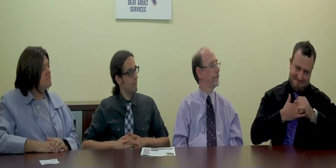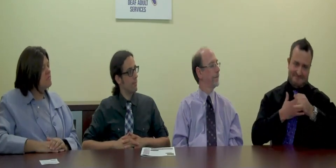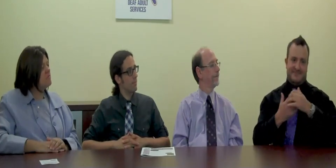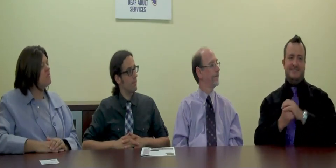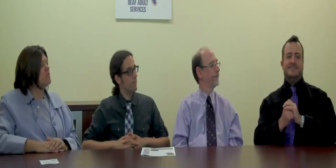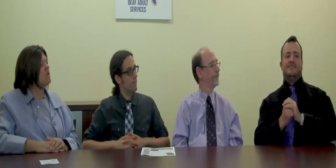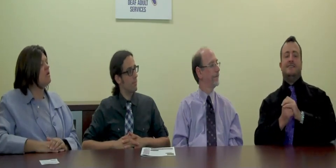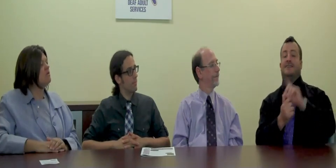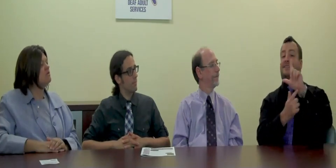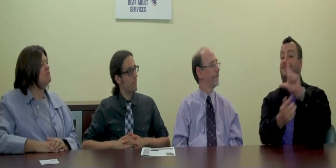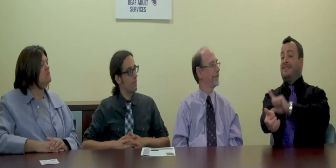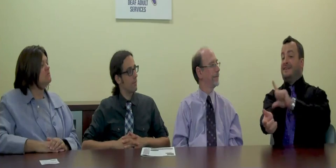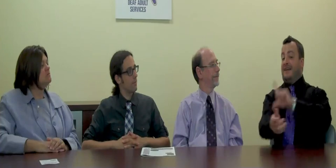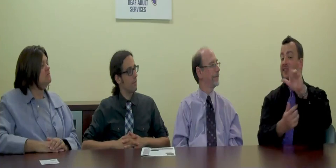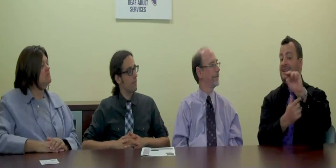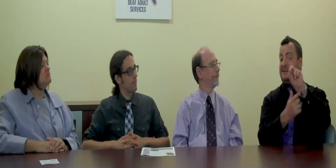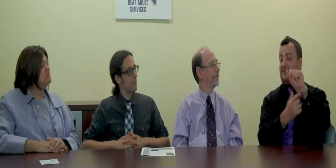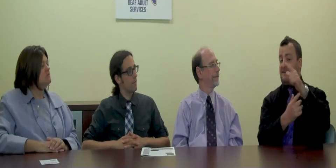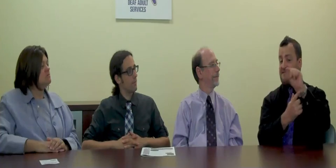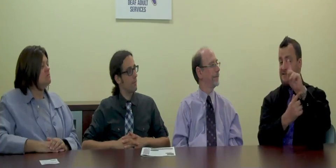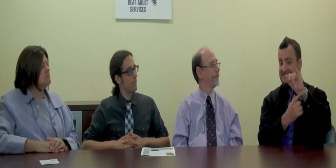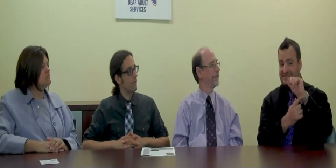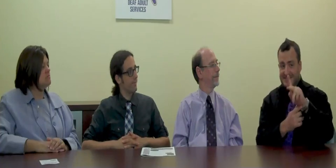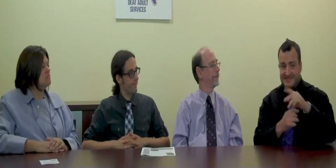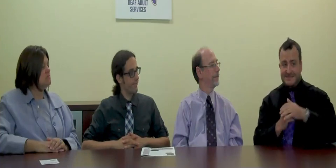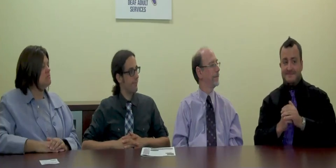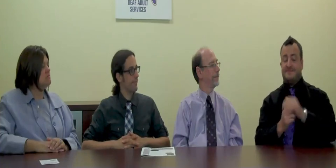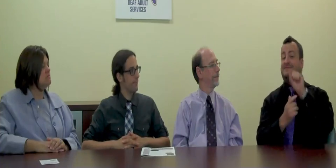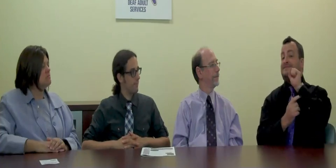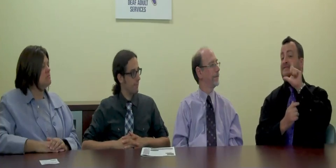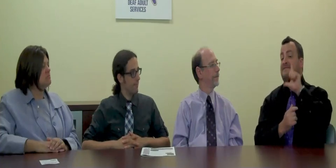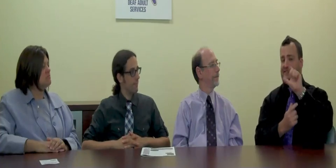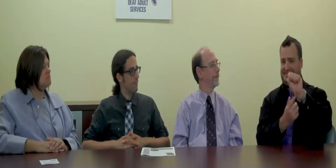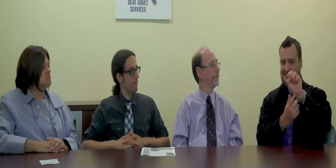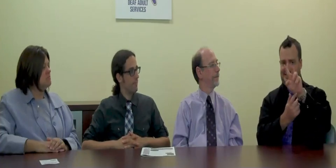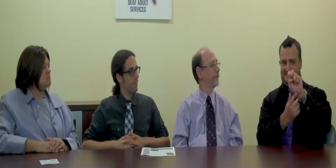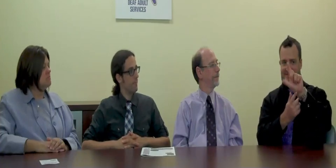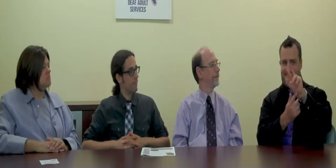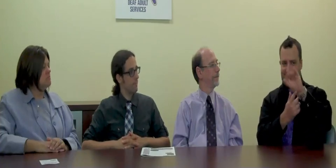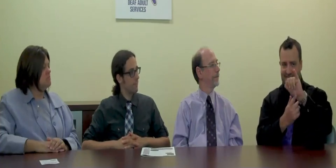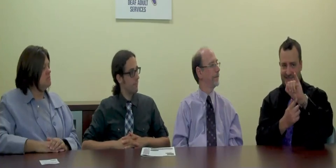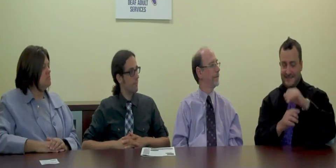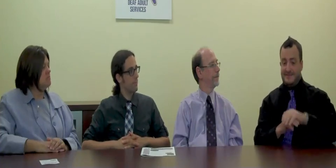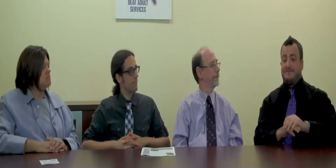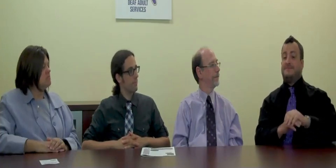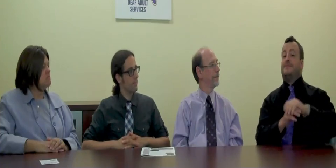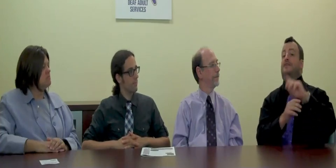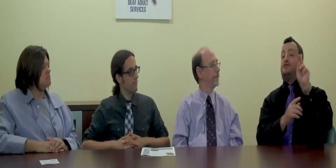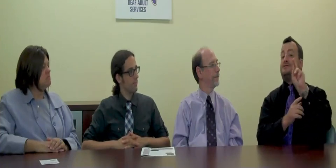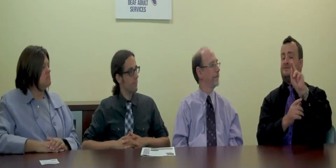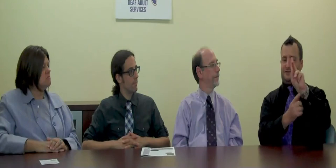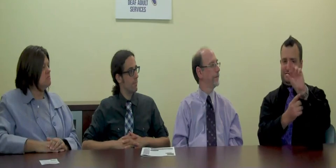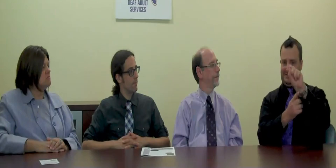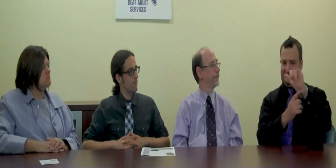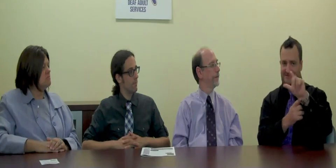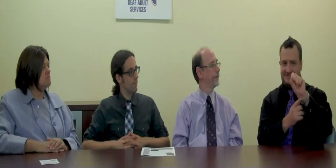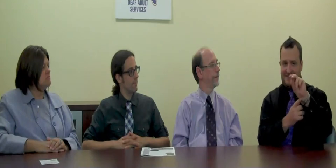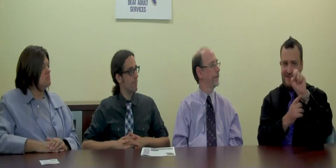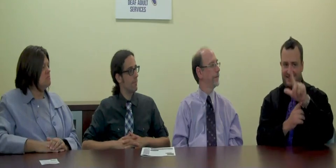Goldstein, myself, Linda Godzik, Steve Lovie, and Crystal Sondal.